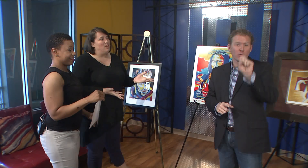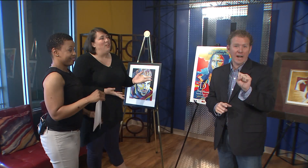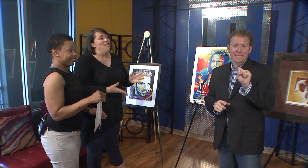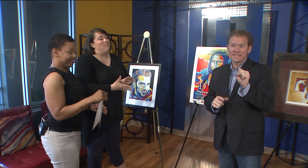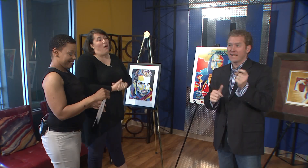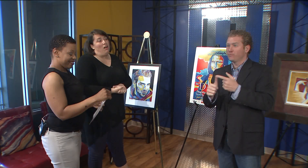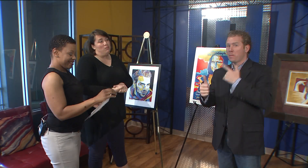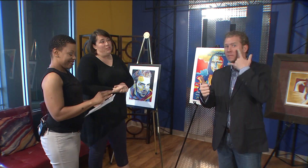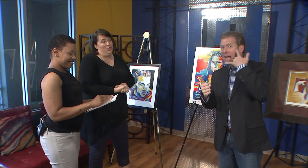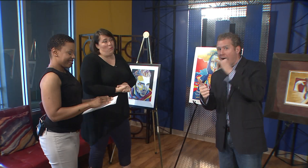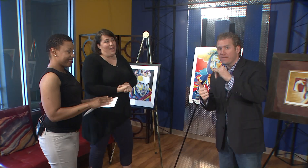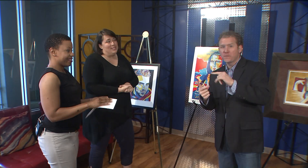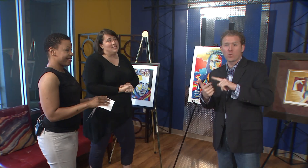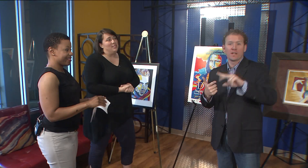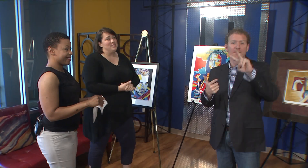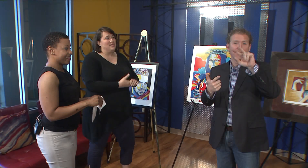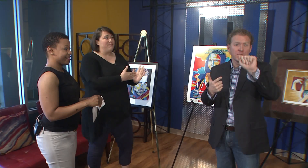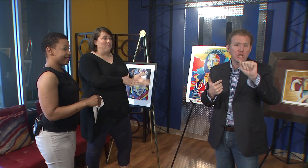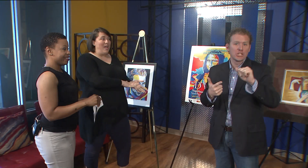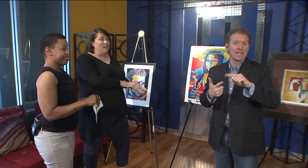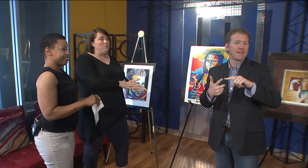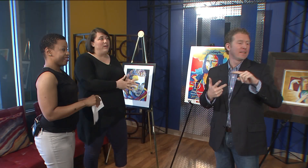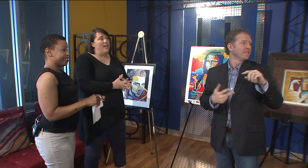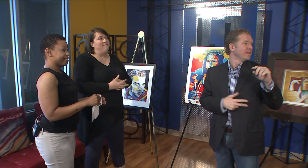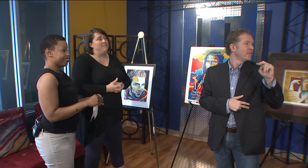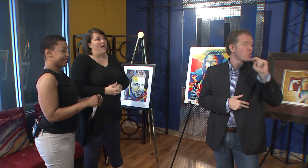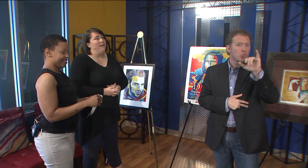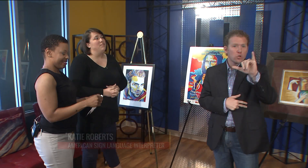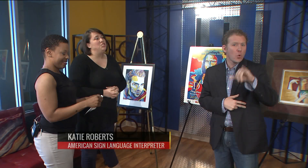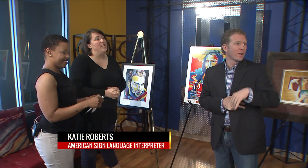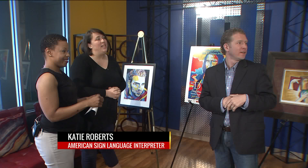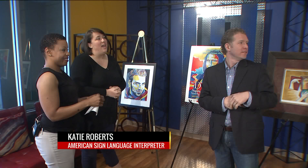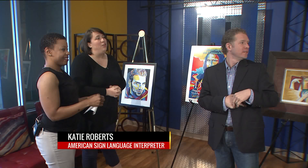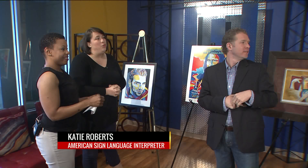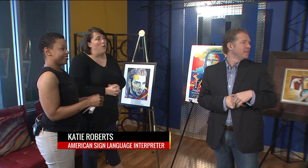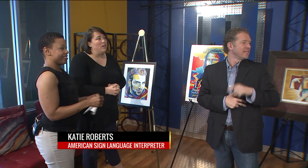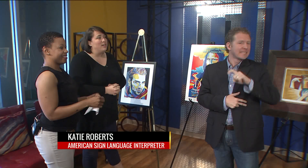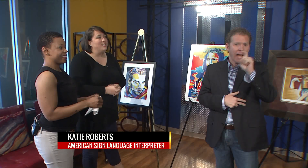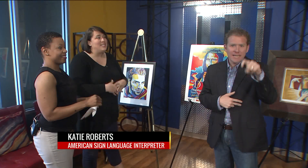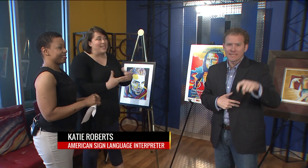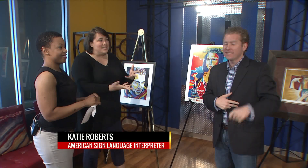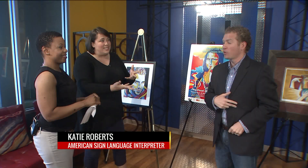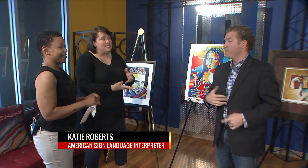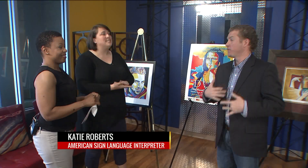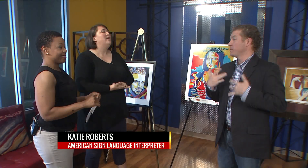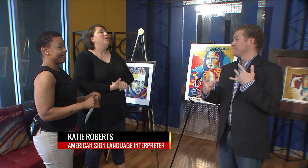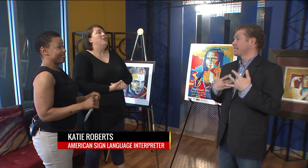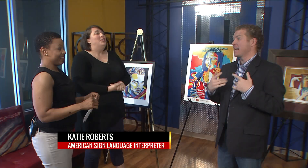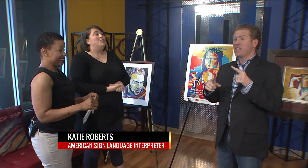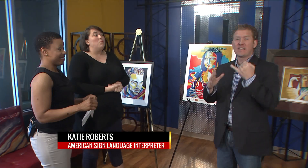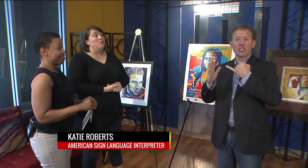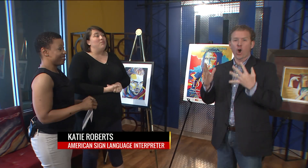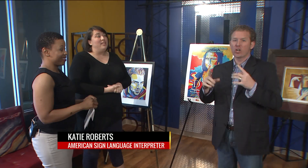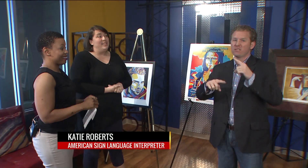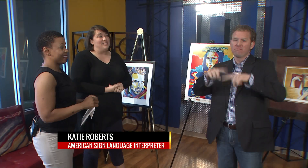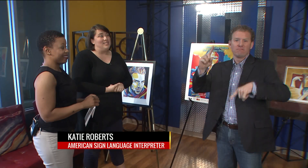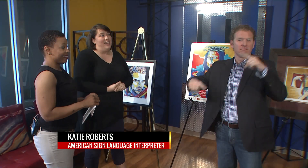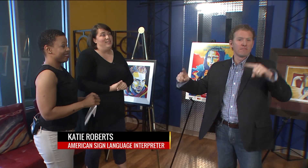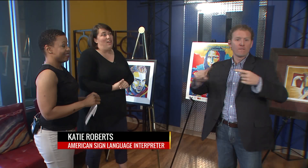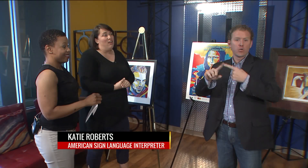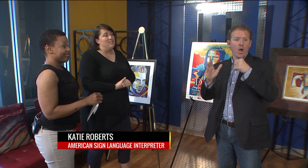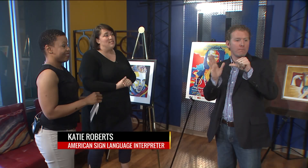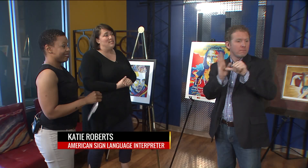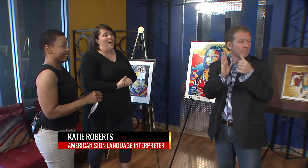Deaf Festival from all over the U.S. There's from California, Virginia, New York, Texas. So, we're really